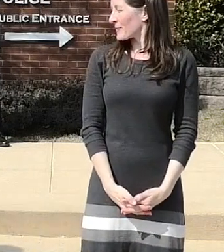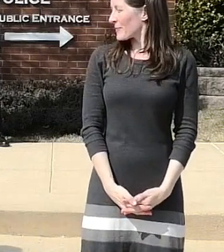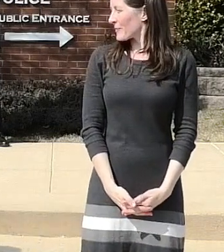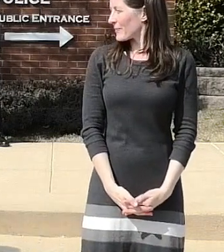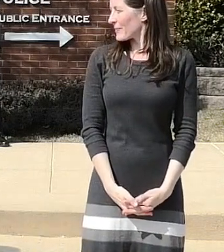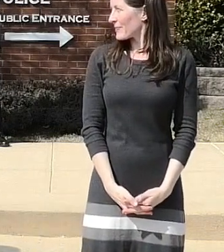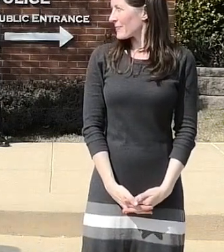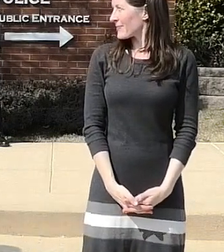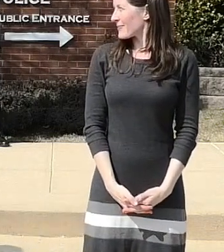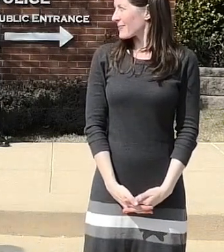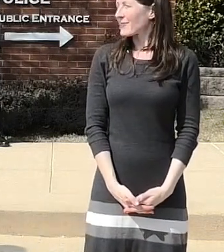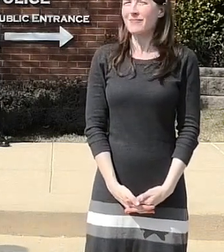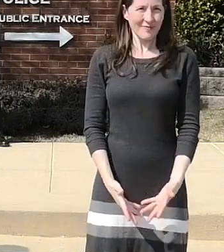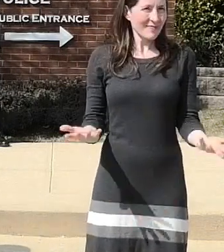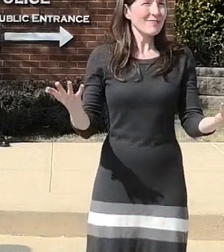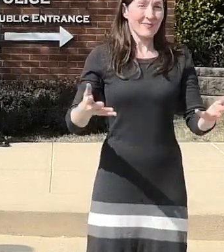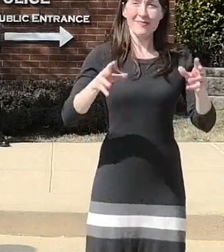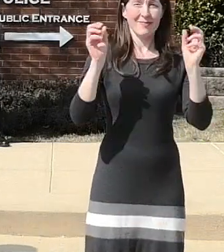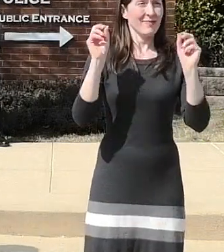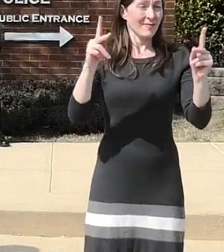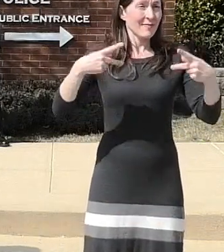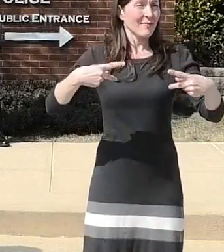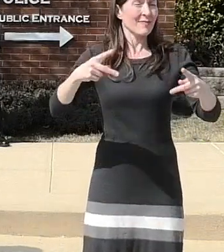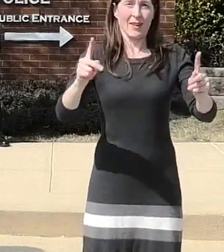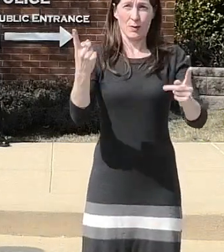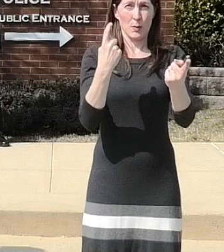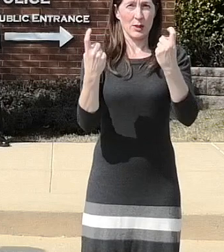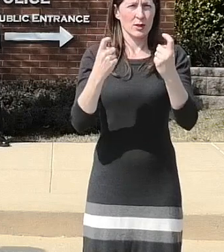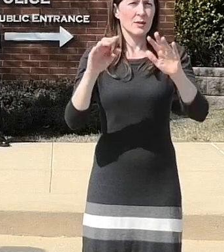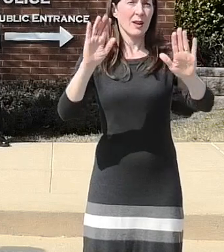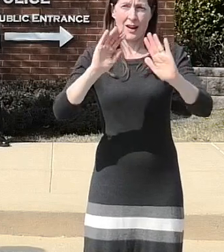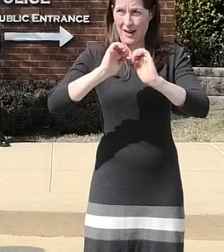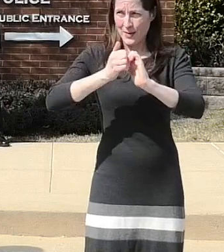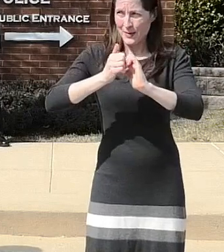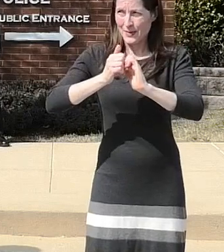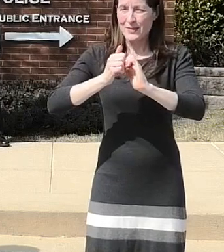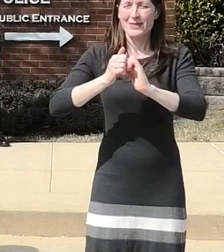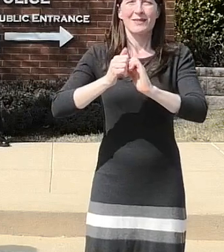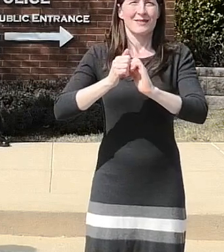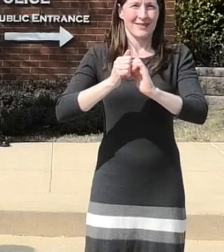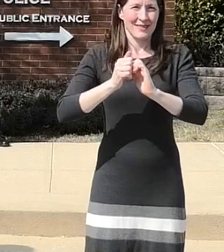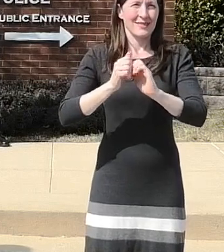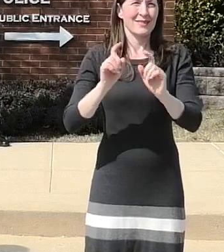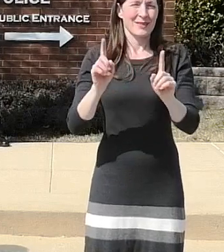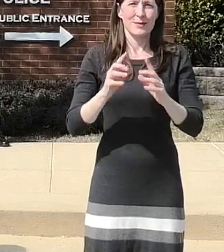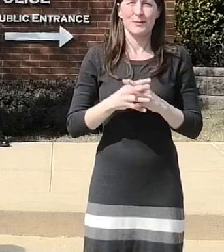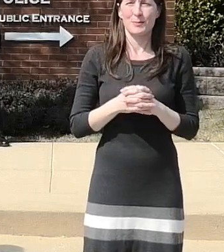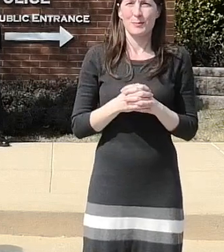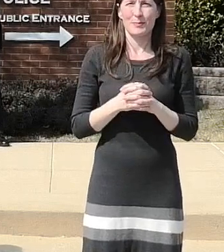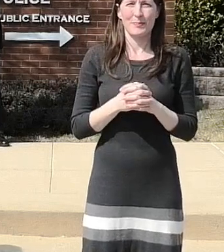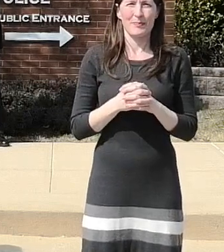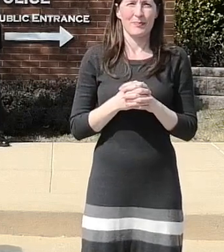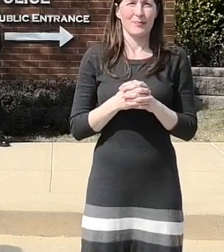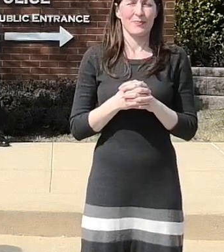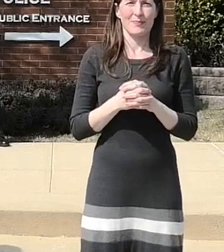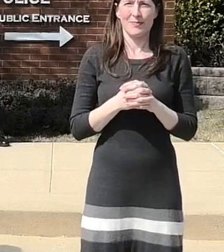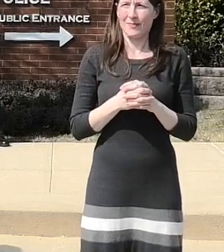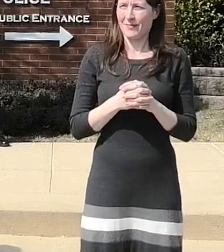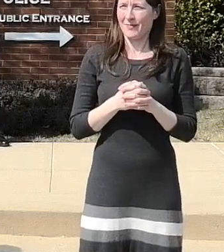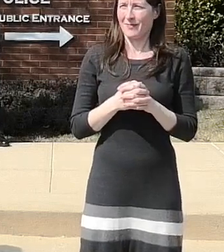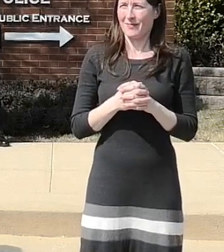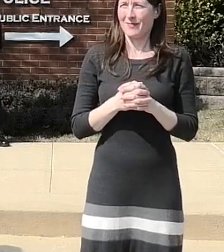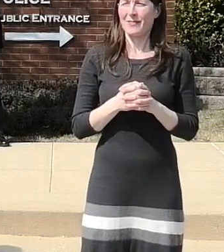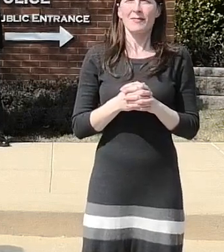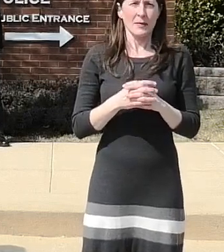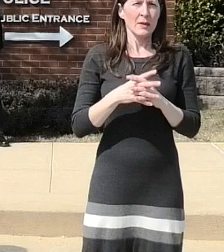okay we're going to open up for questions um here's how that's going to work um i will if you'll give me the luxury of a moment to